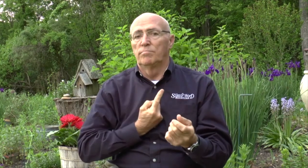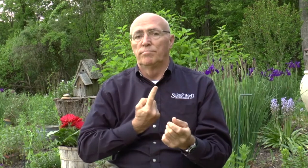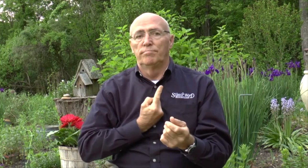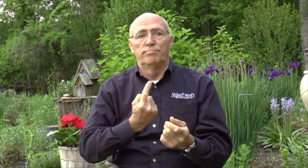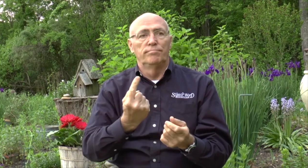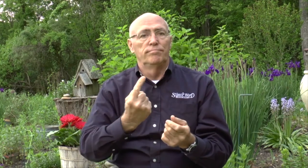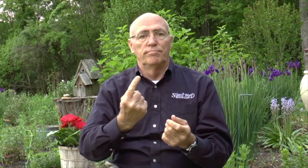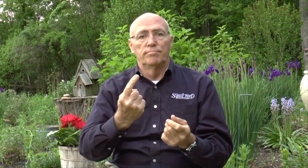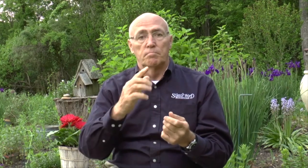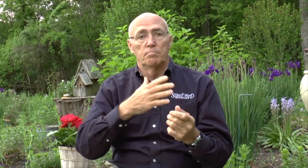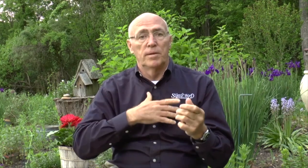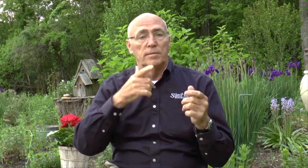interpreter. I was the only deaf person there.